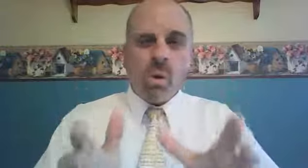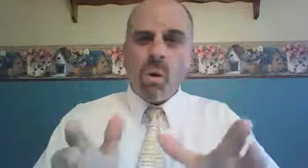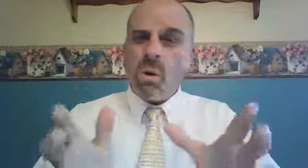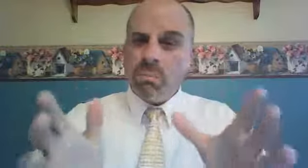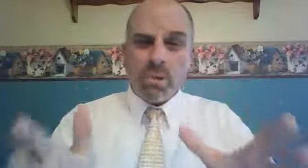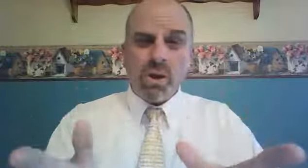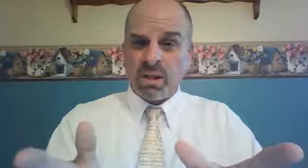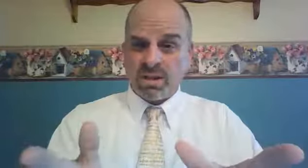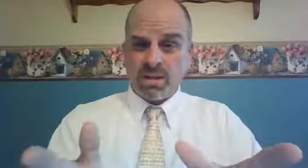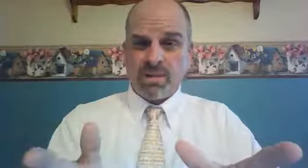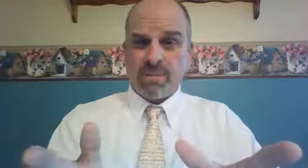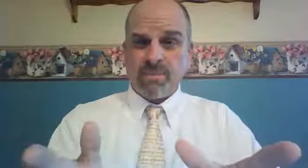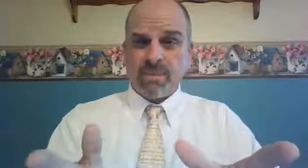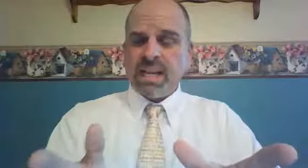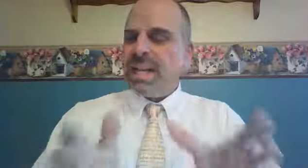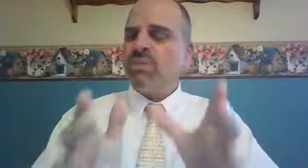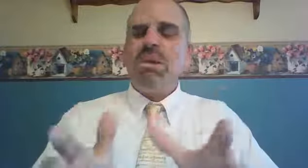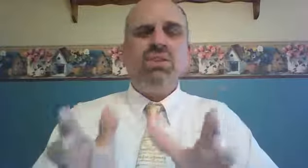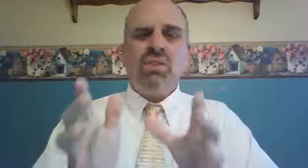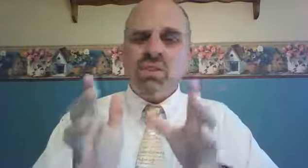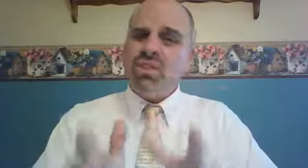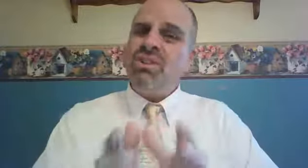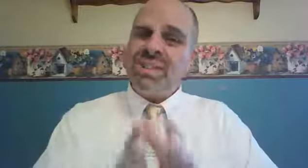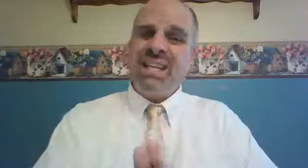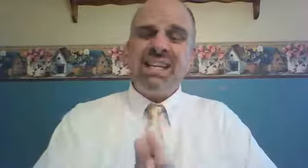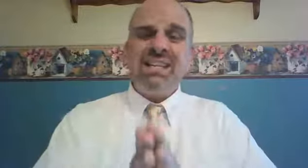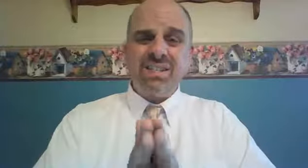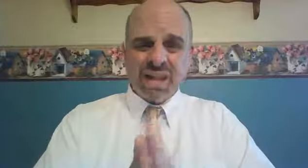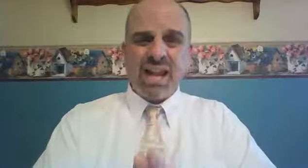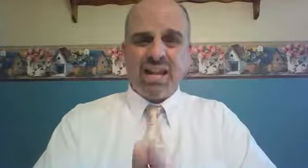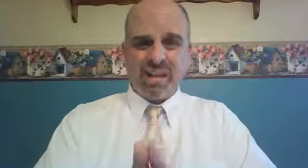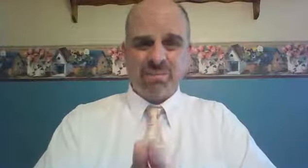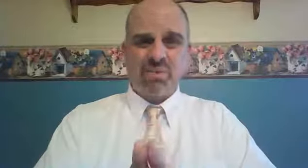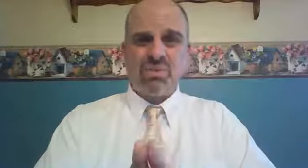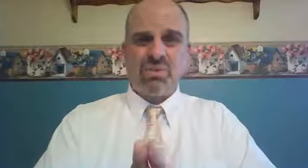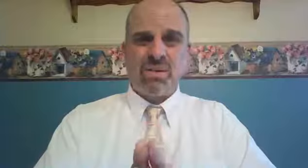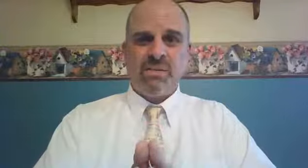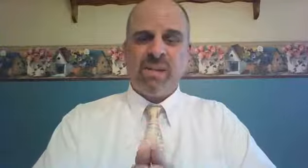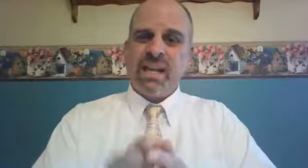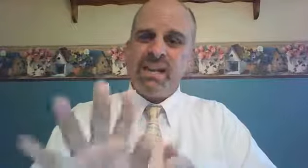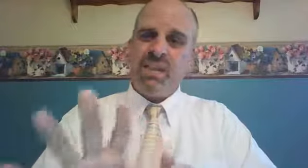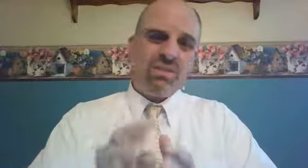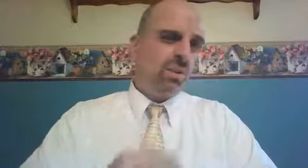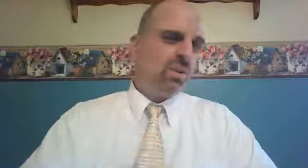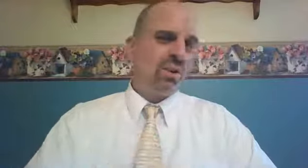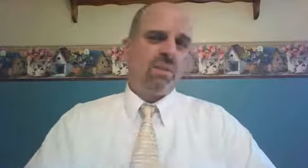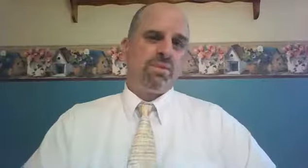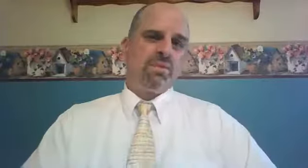whole book. It's mentioned 13 times in these four chapters.